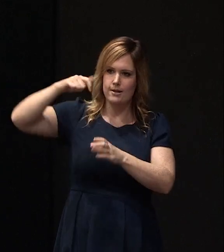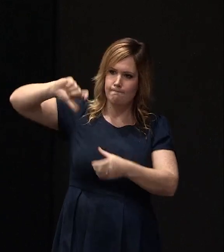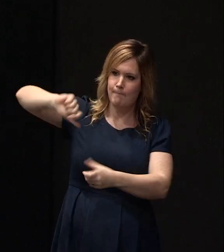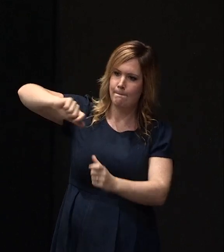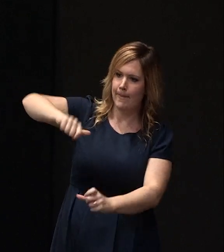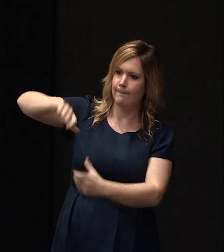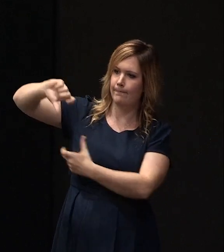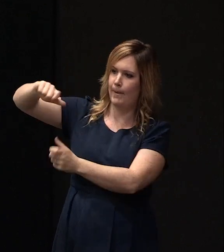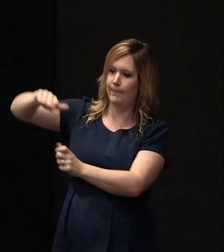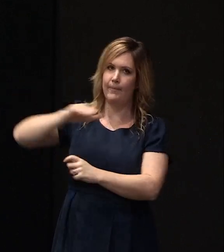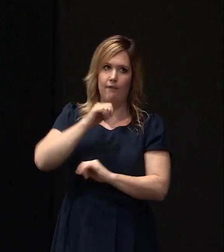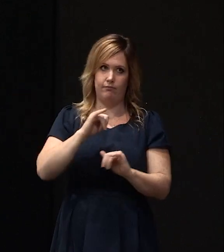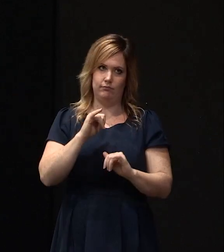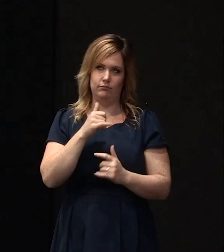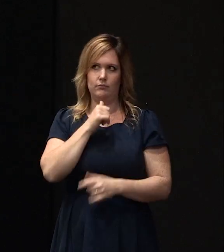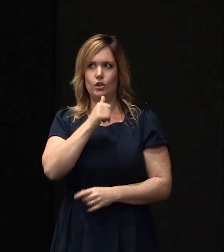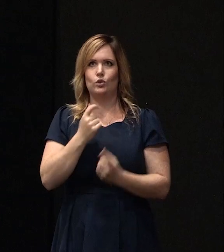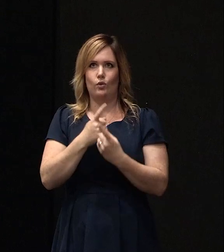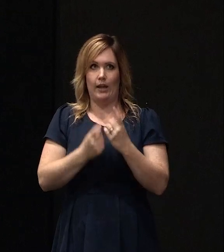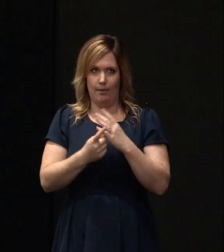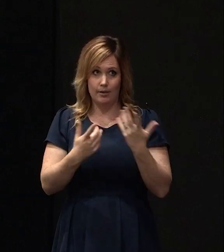unlikely thing happened and there was another shake.